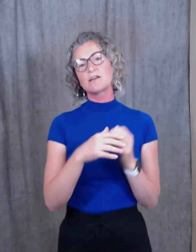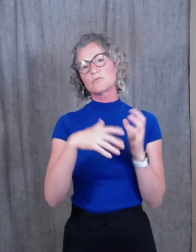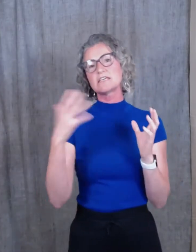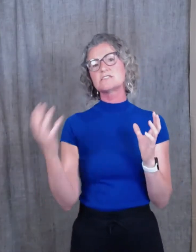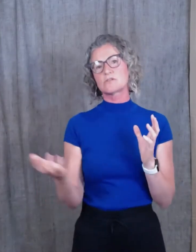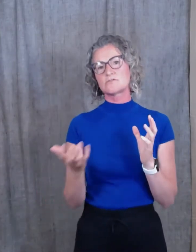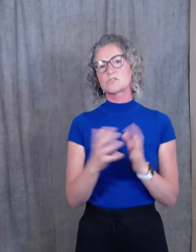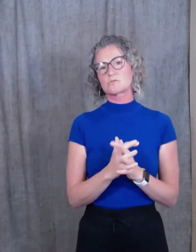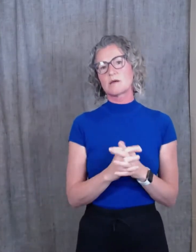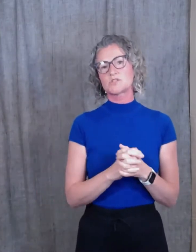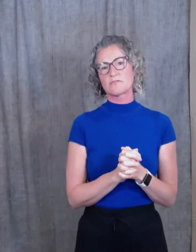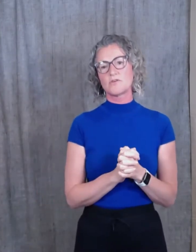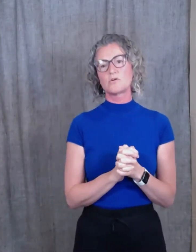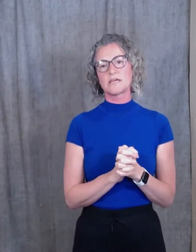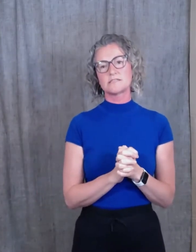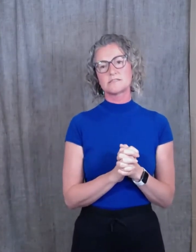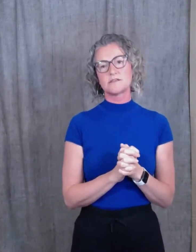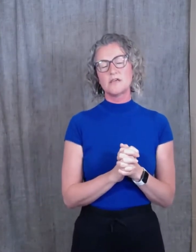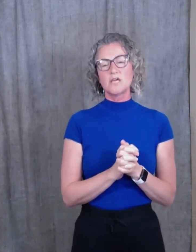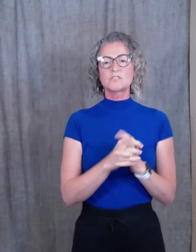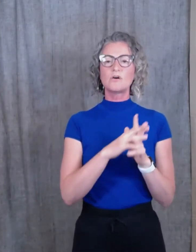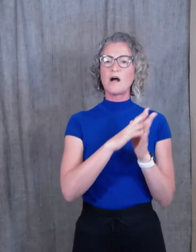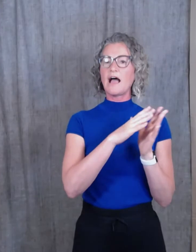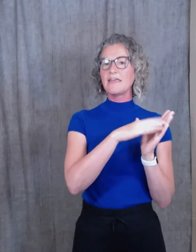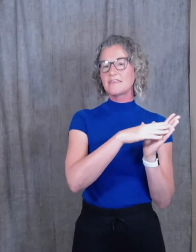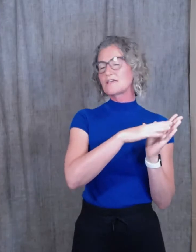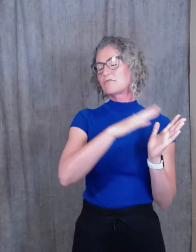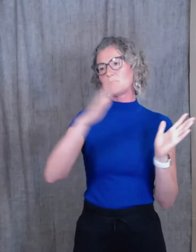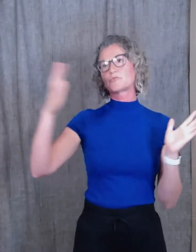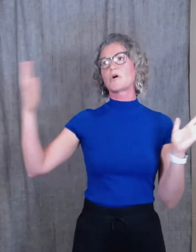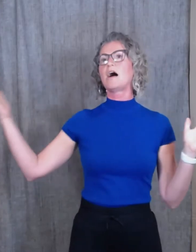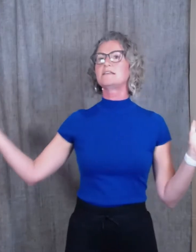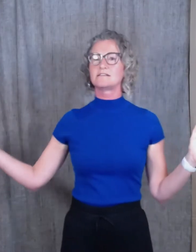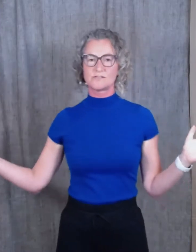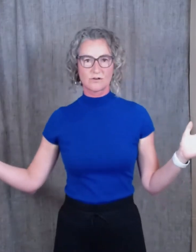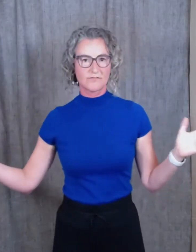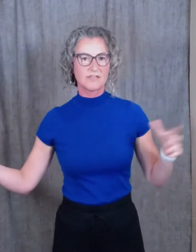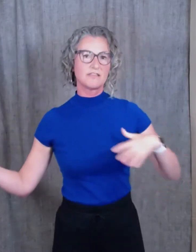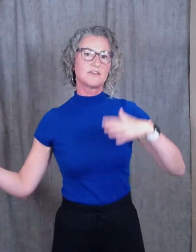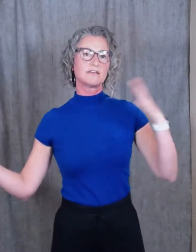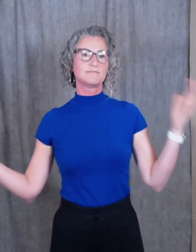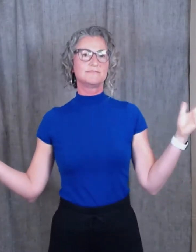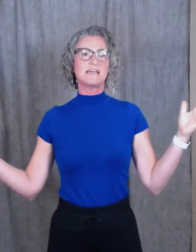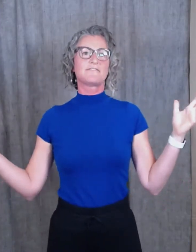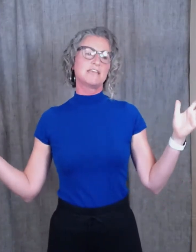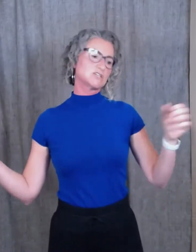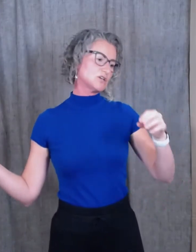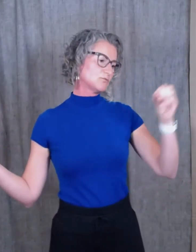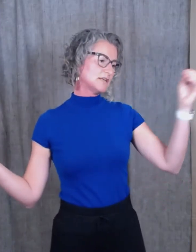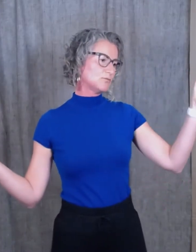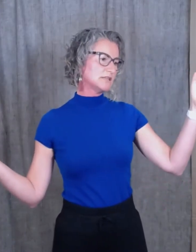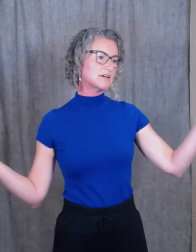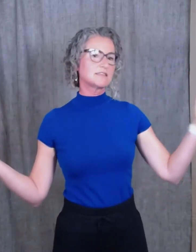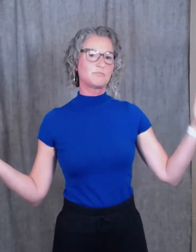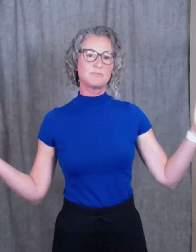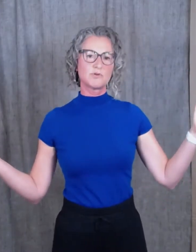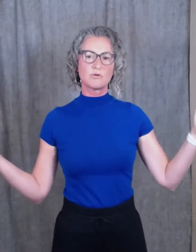really sort of disrupts our focus. So I think if we broaden sort of the definition, we look at the people who are